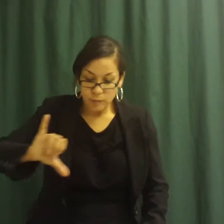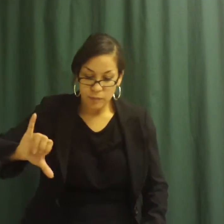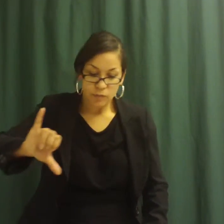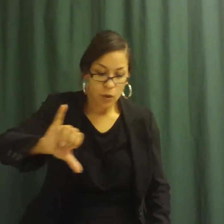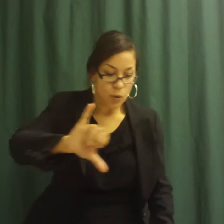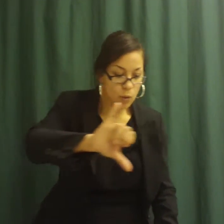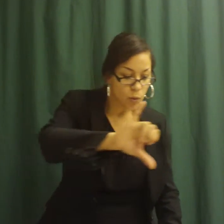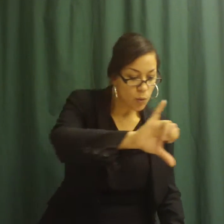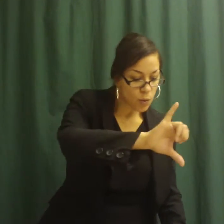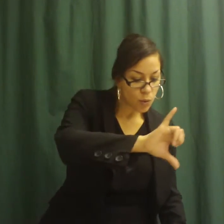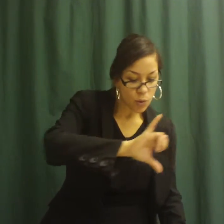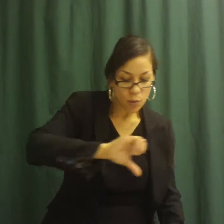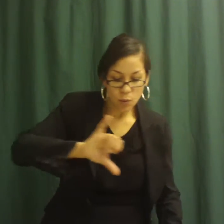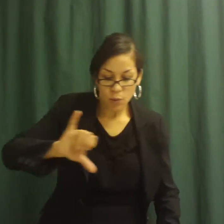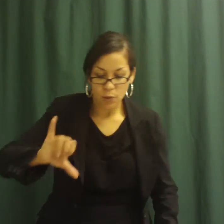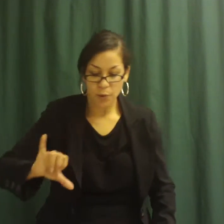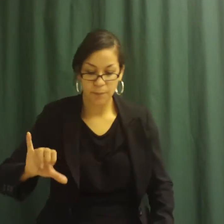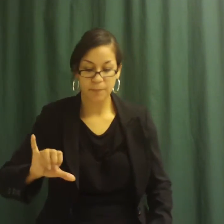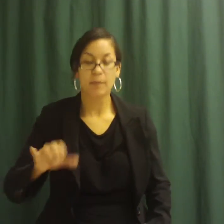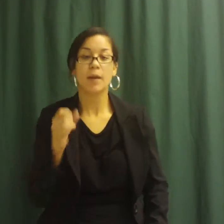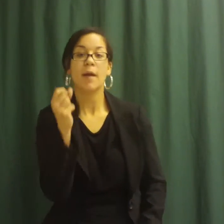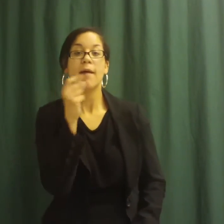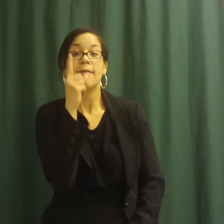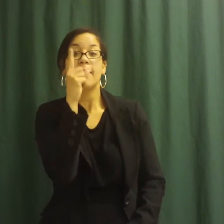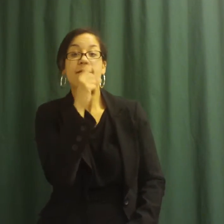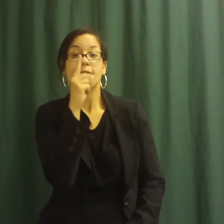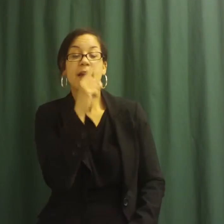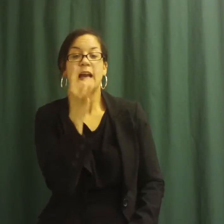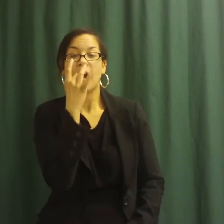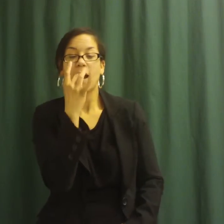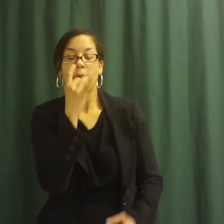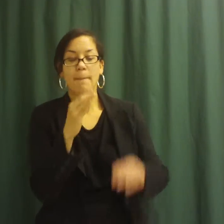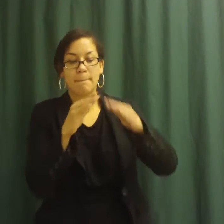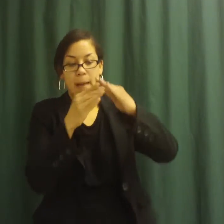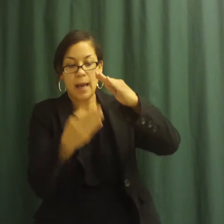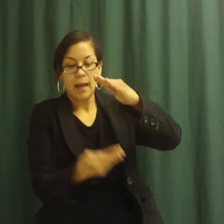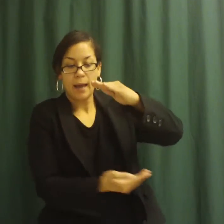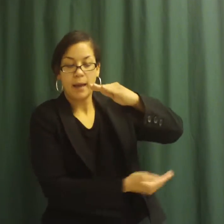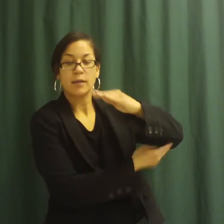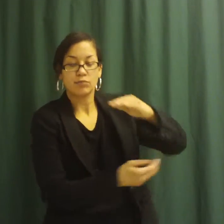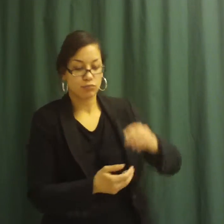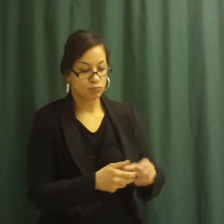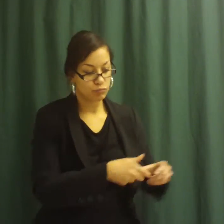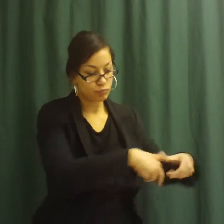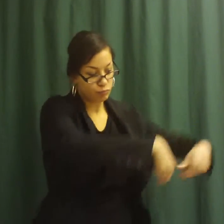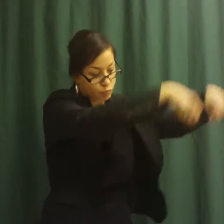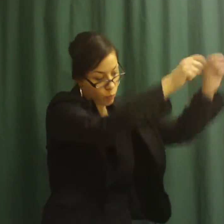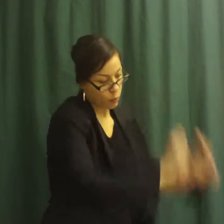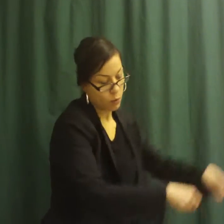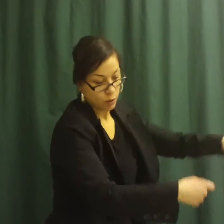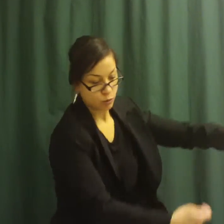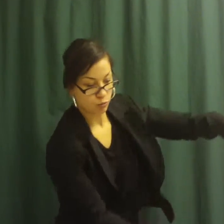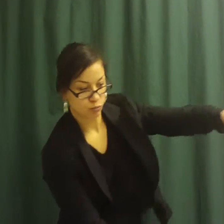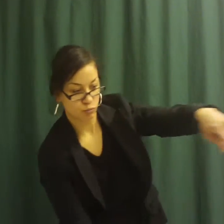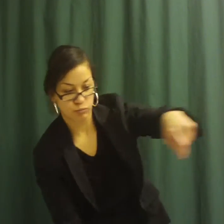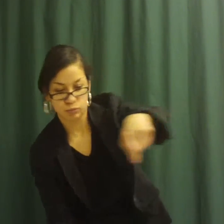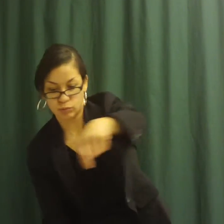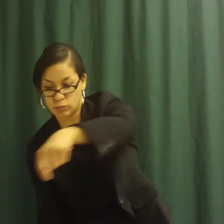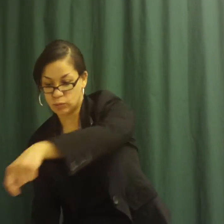Tie a plastic bag over the tray and put it in a warm dark place. The